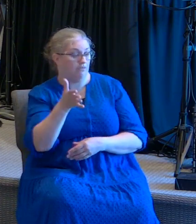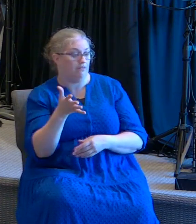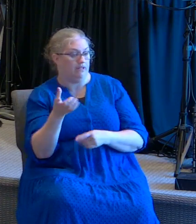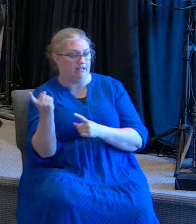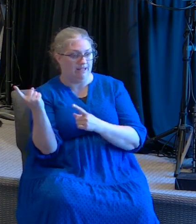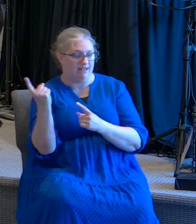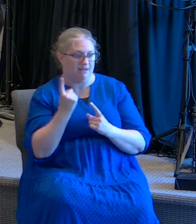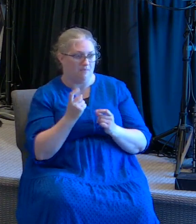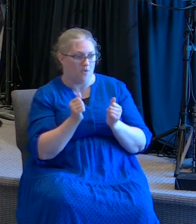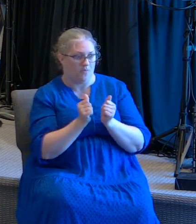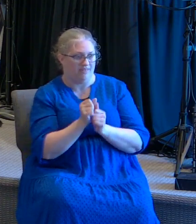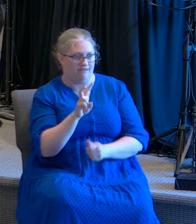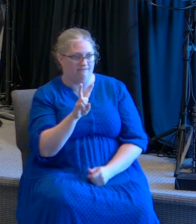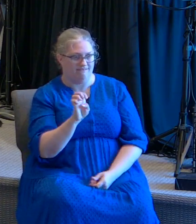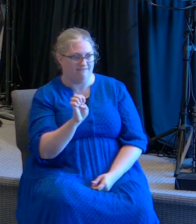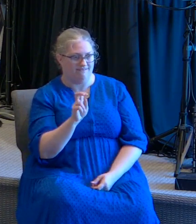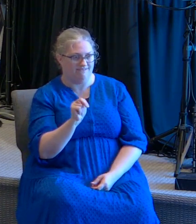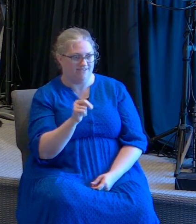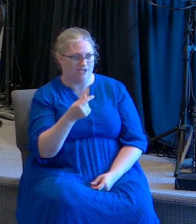vengeance